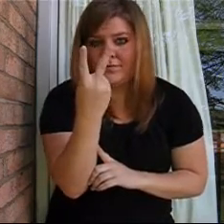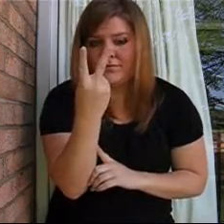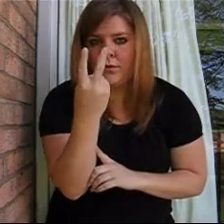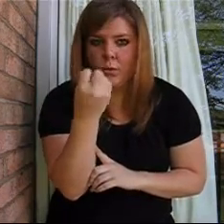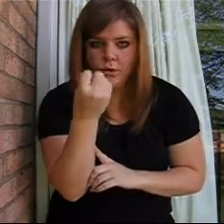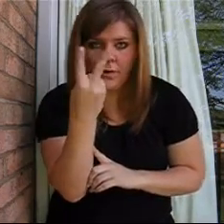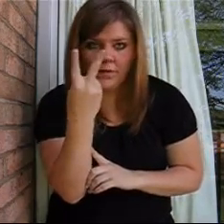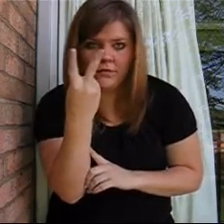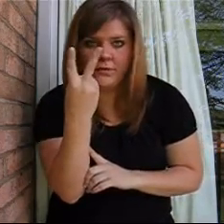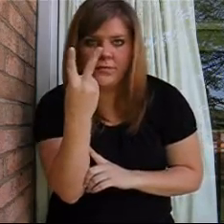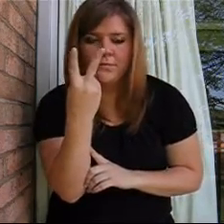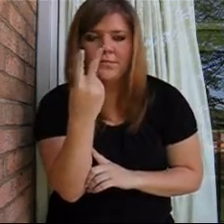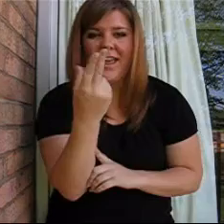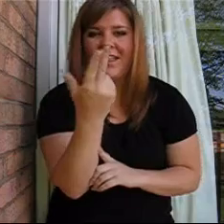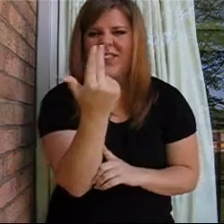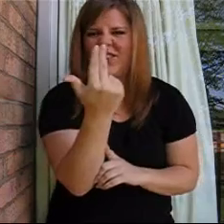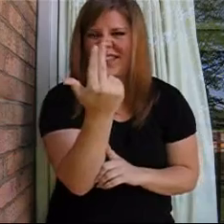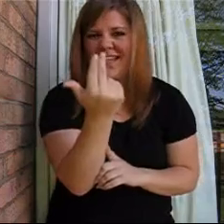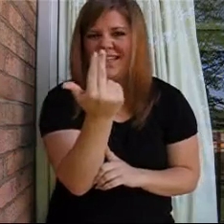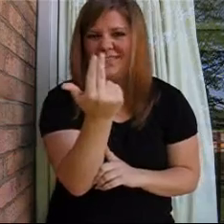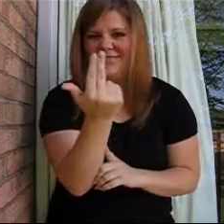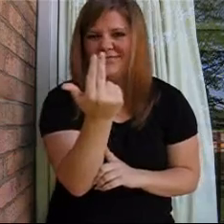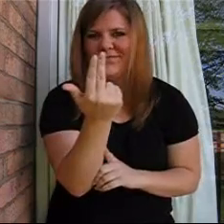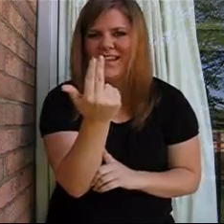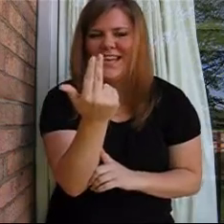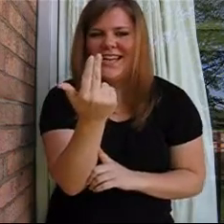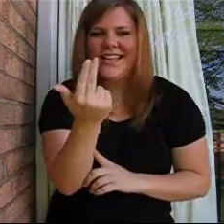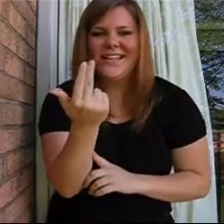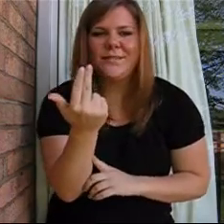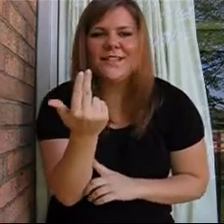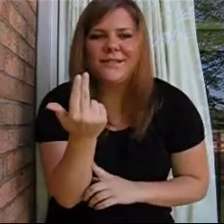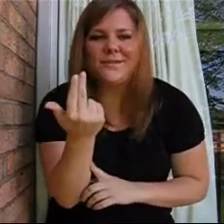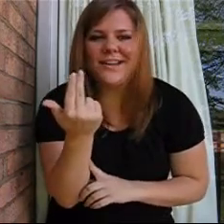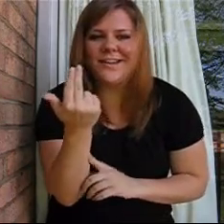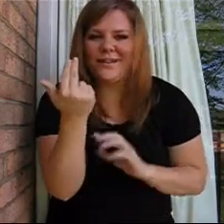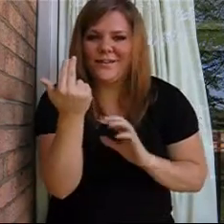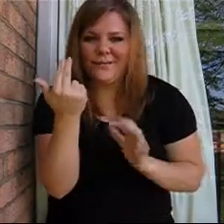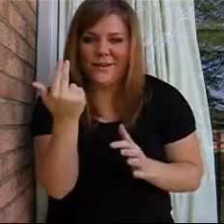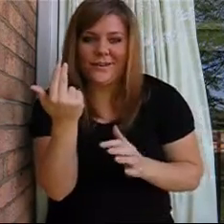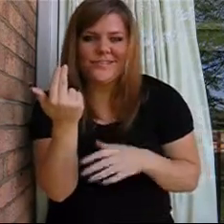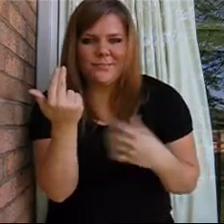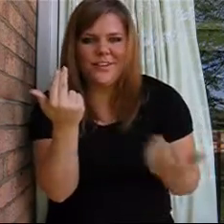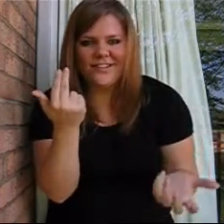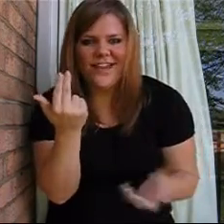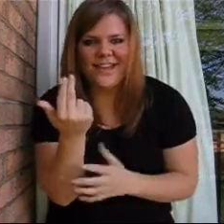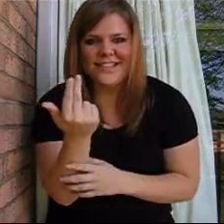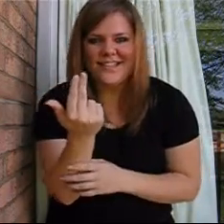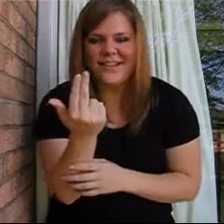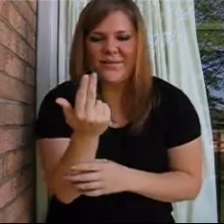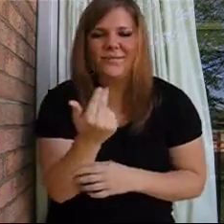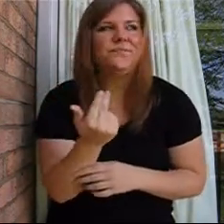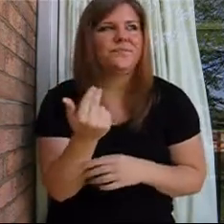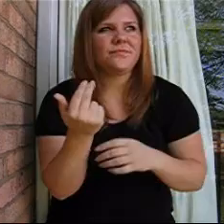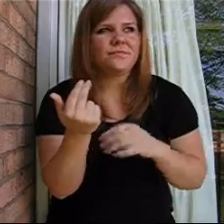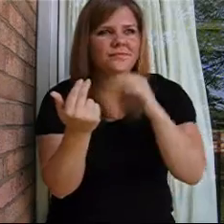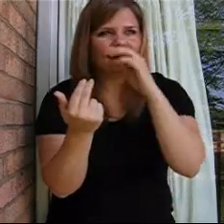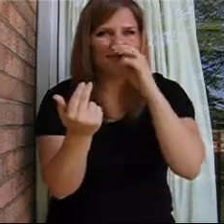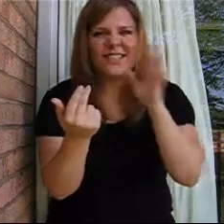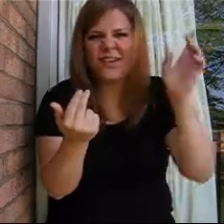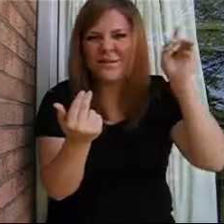or 12, 13. The numbers up to 20 are the weirdest. If you don't know that, it gets easier. Sorry